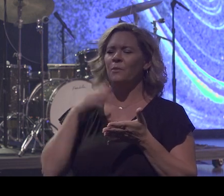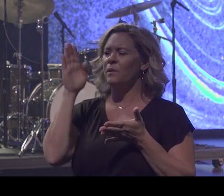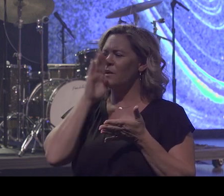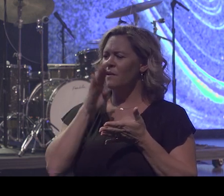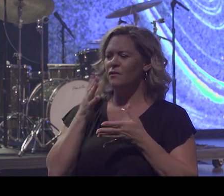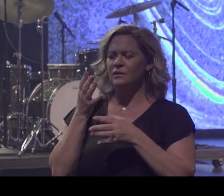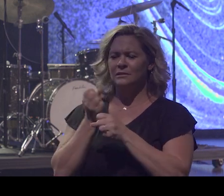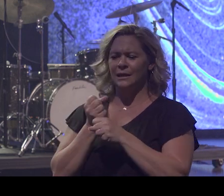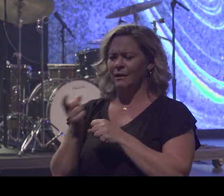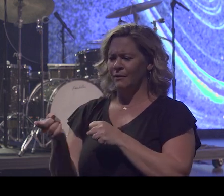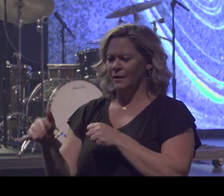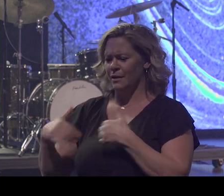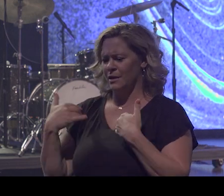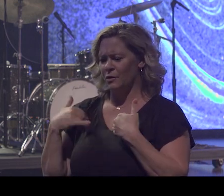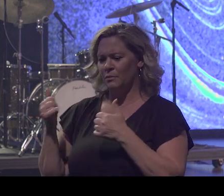club. I would take them out and buy them clothes.